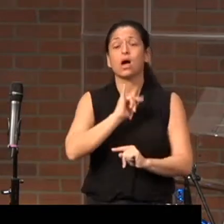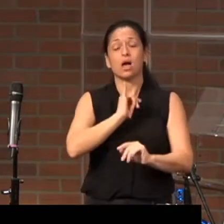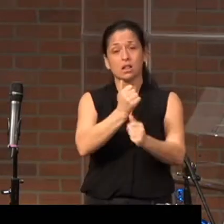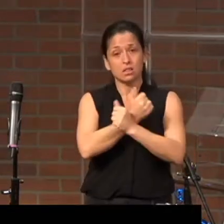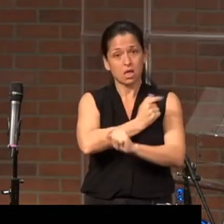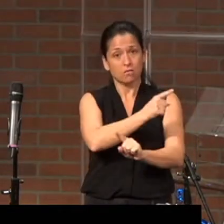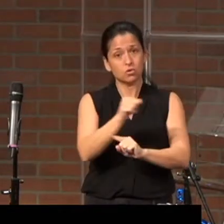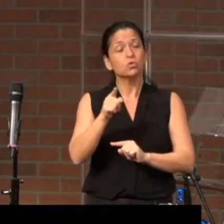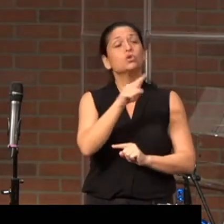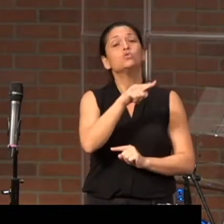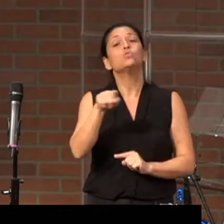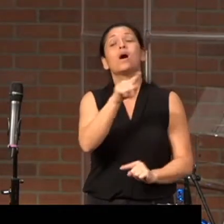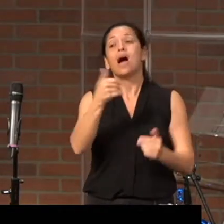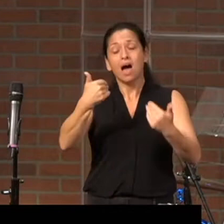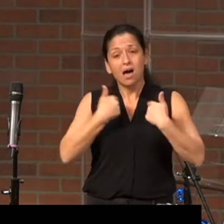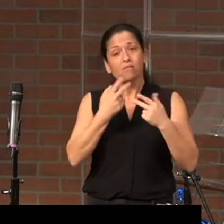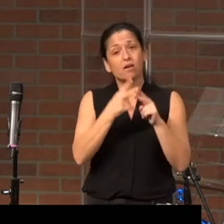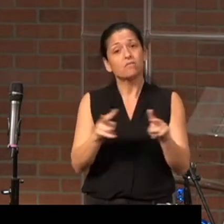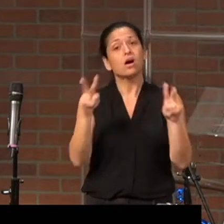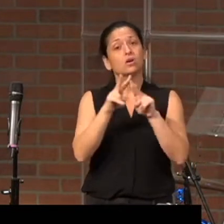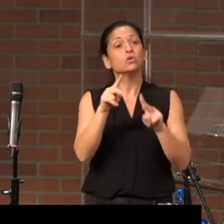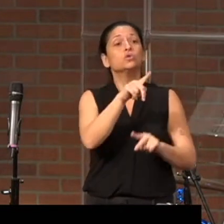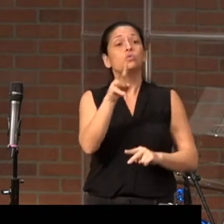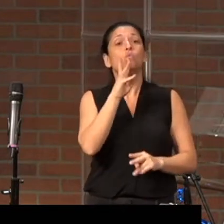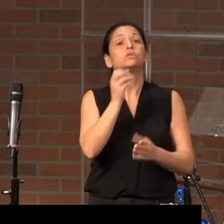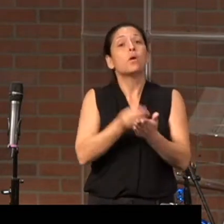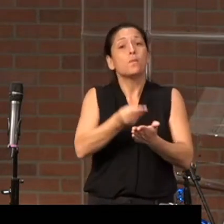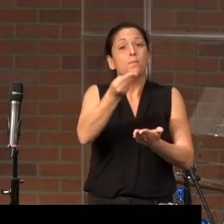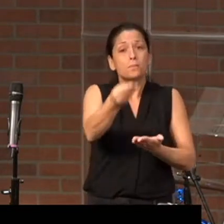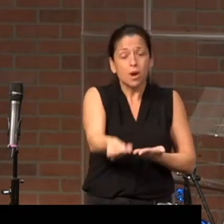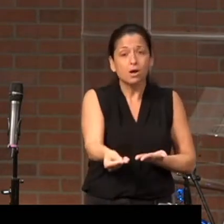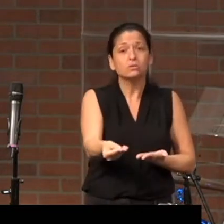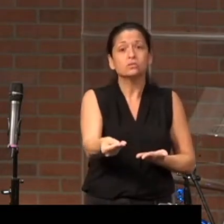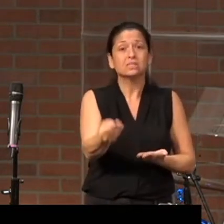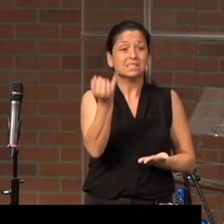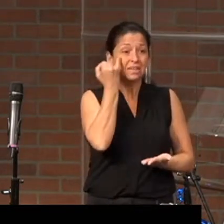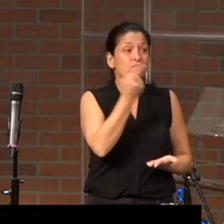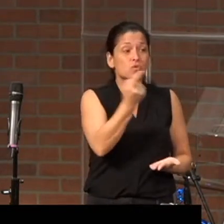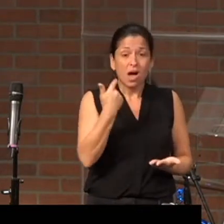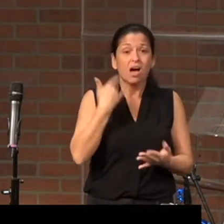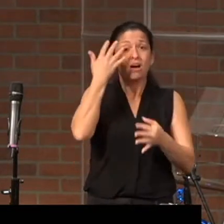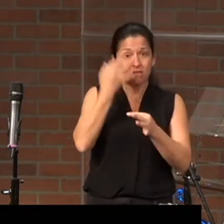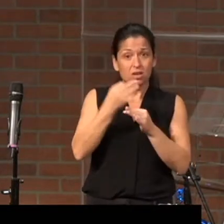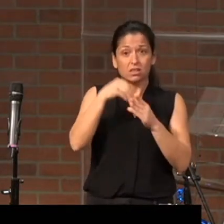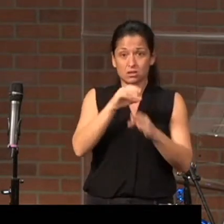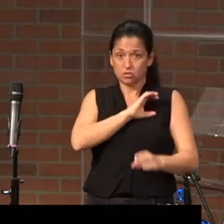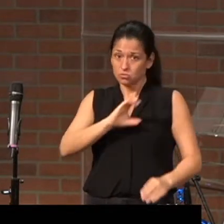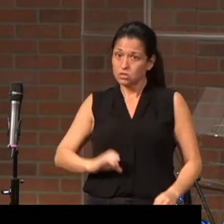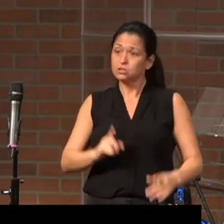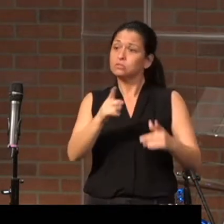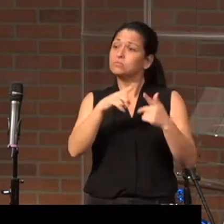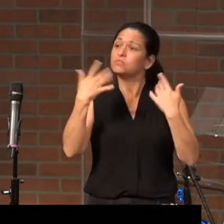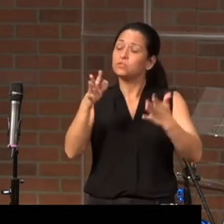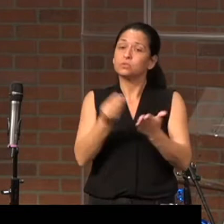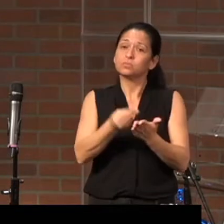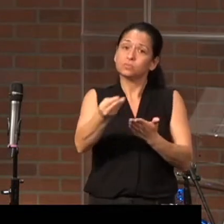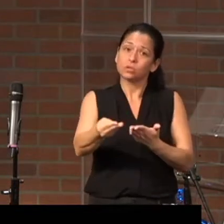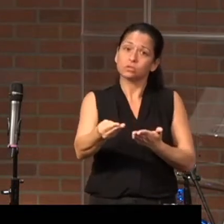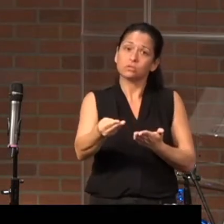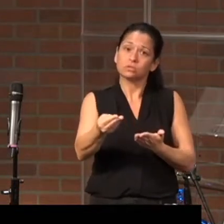you, you have value. You were bought if you have faith in Christ, you were bought at a price.